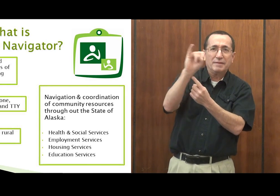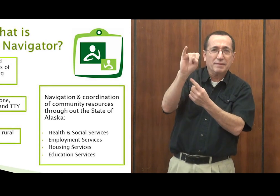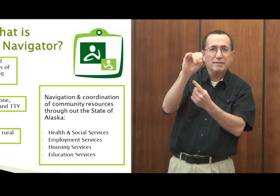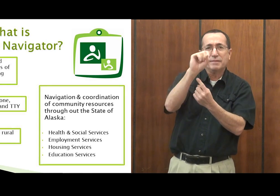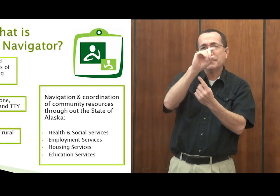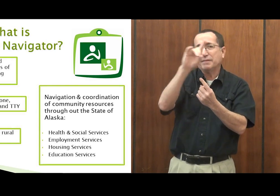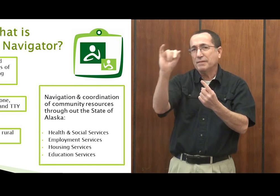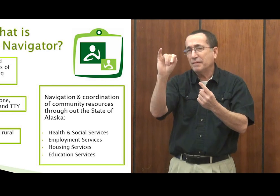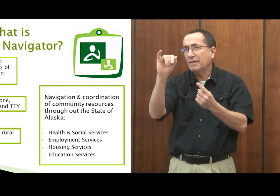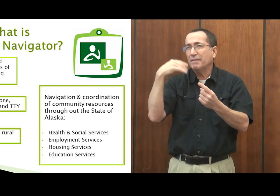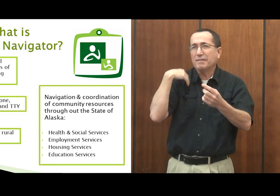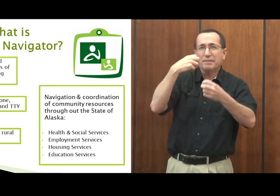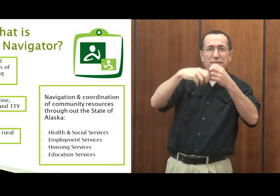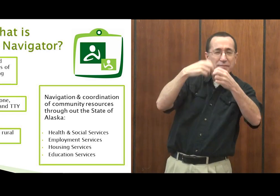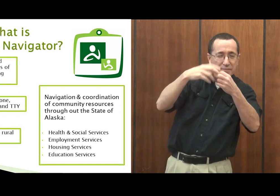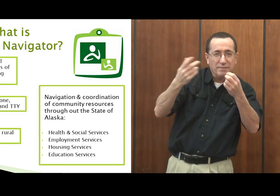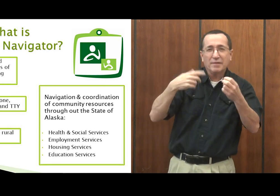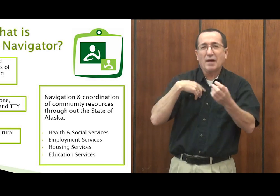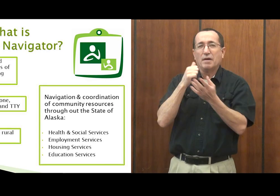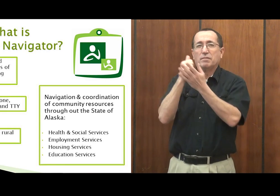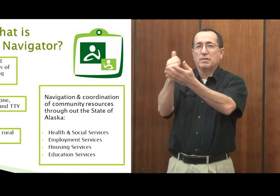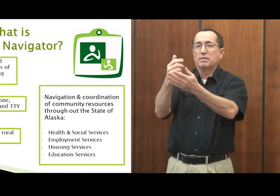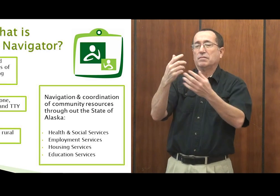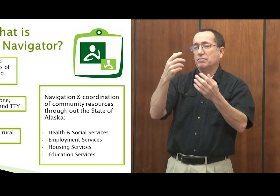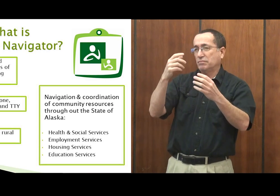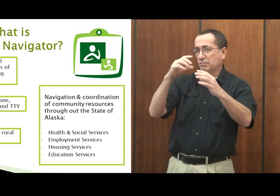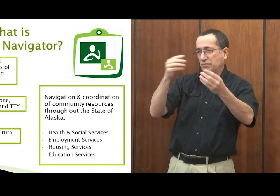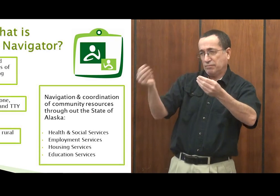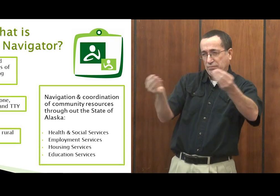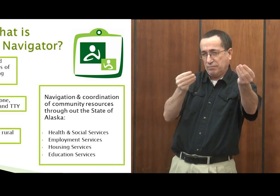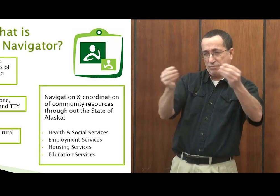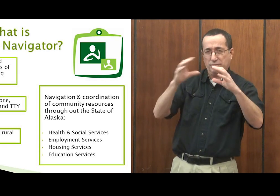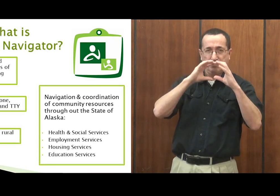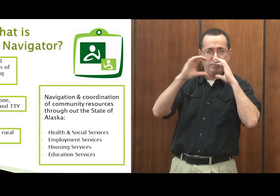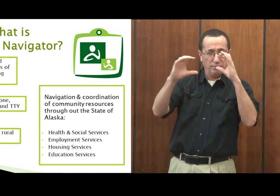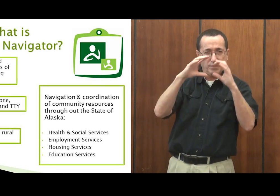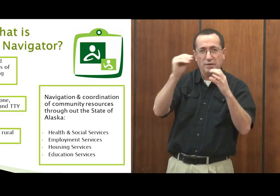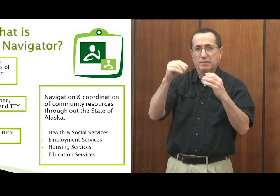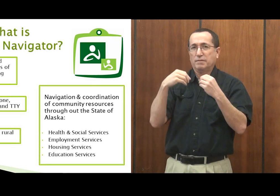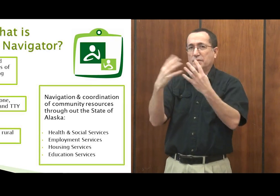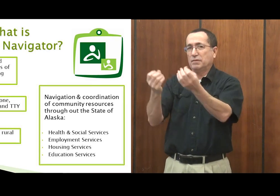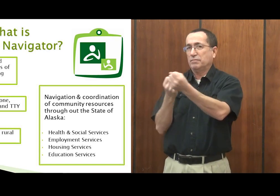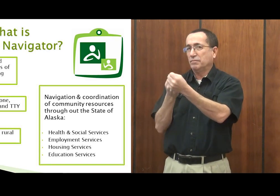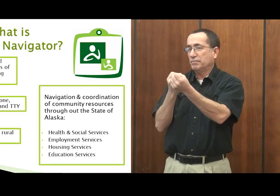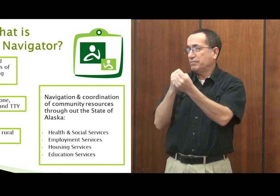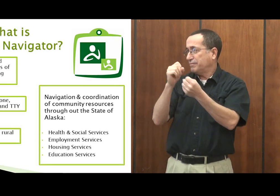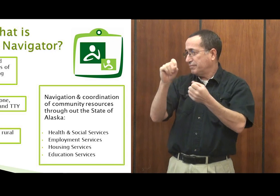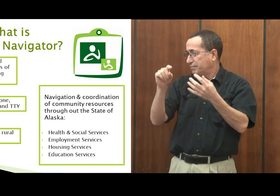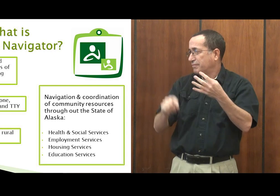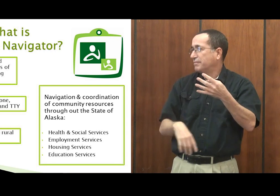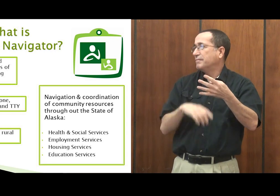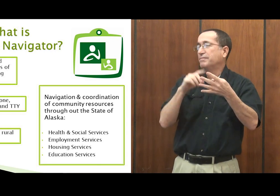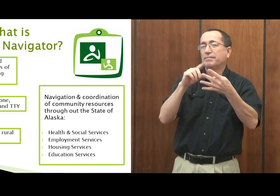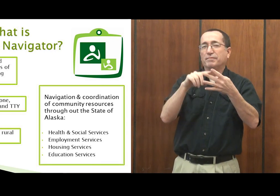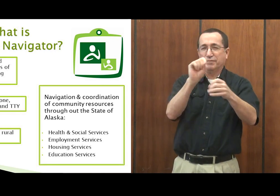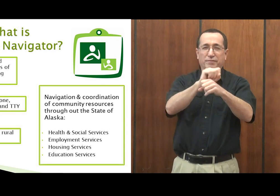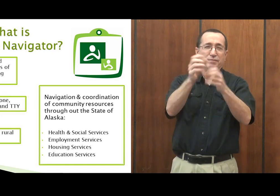getting into SSI or SSDI. We facilitate communication in those kind of situations.